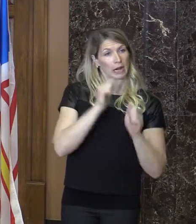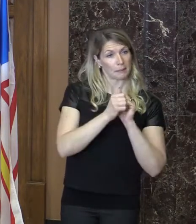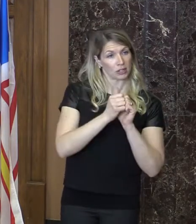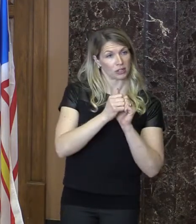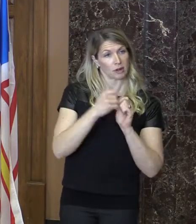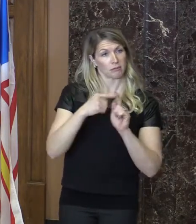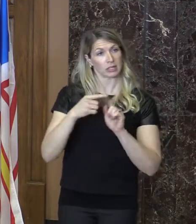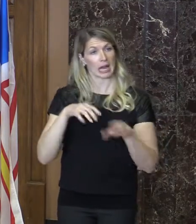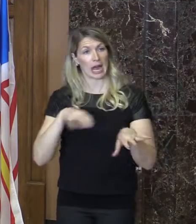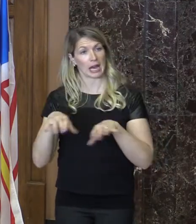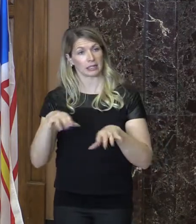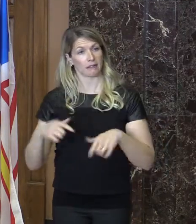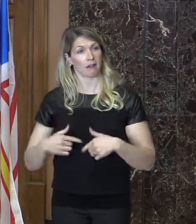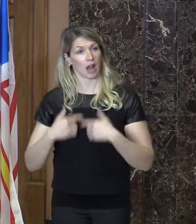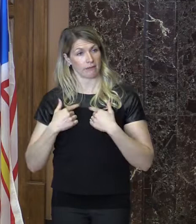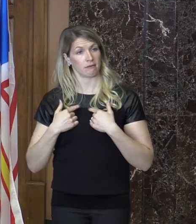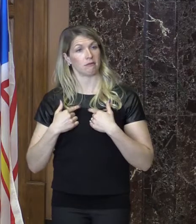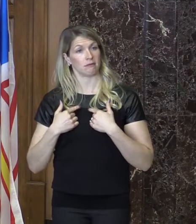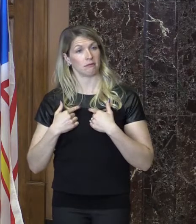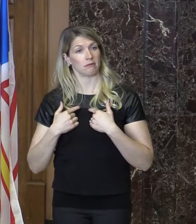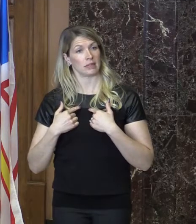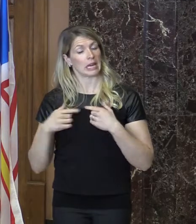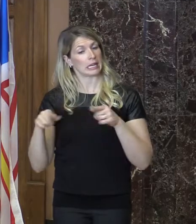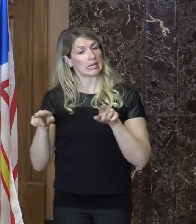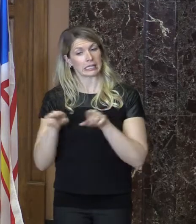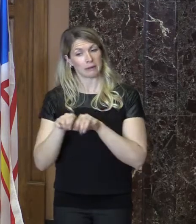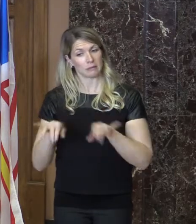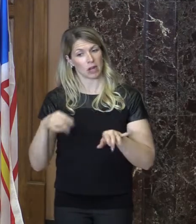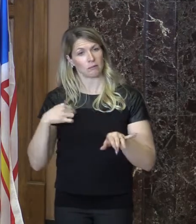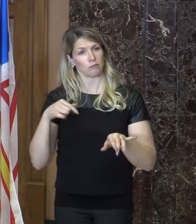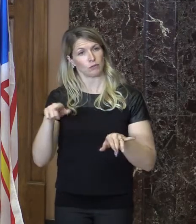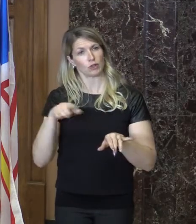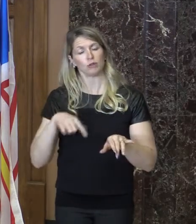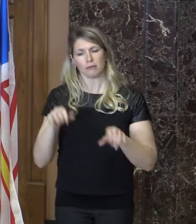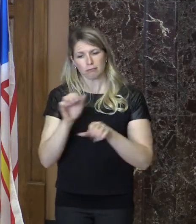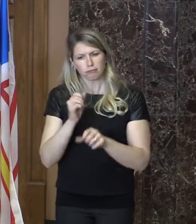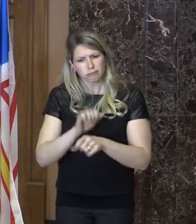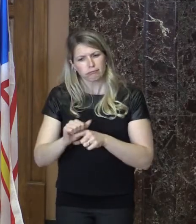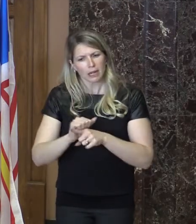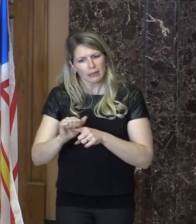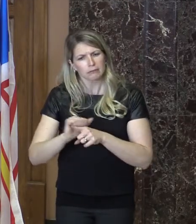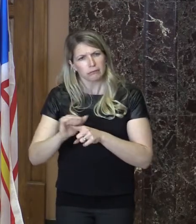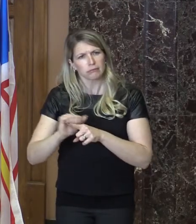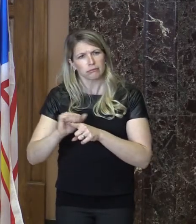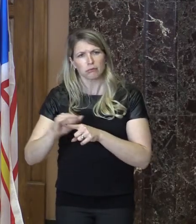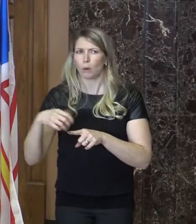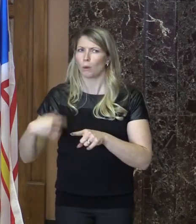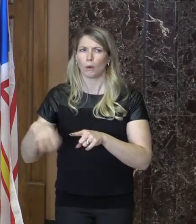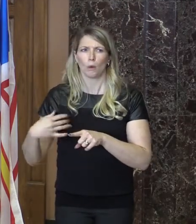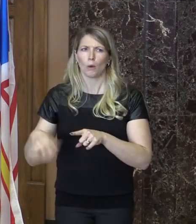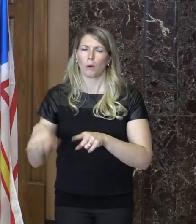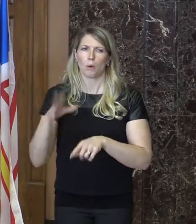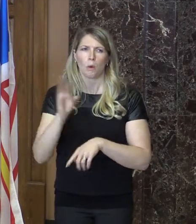You've shown that you are prepared to continue to put in the hours and the work that it takes to compete at this level.